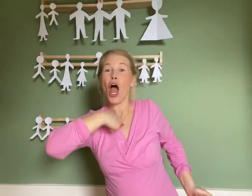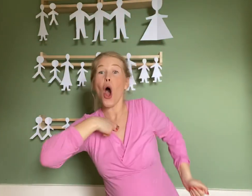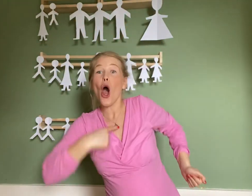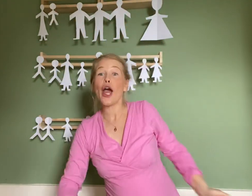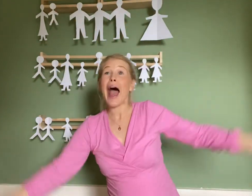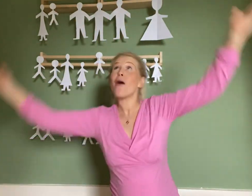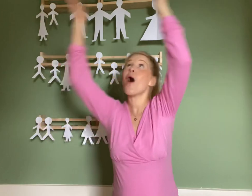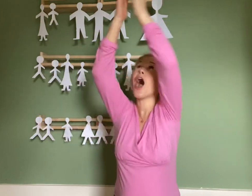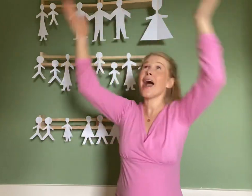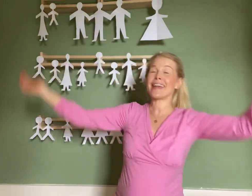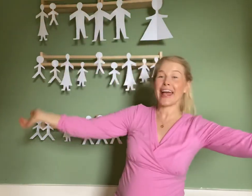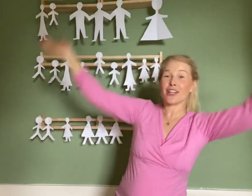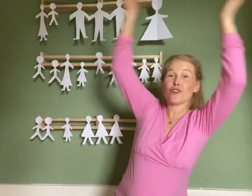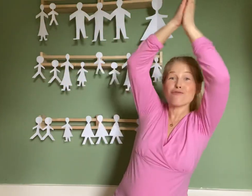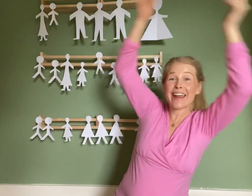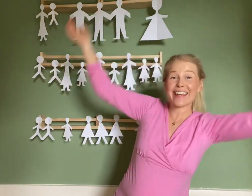How high can you reach?